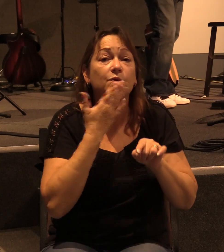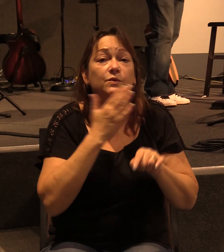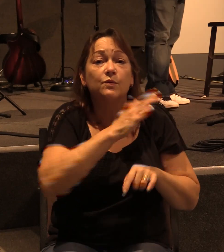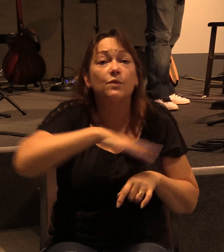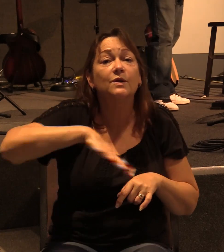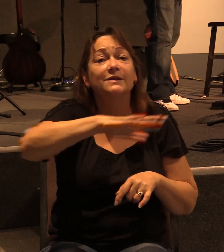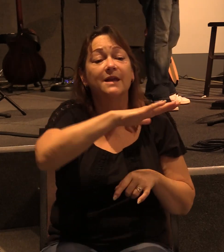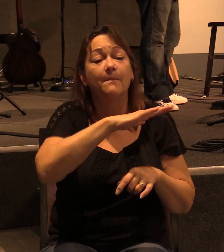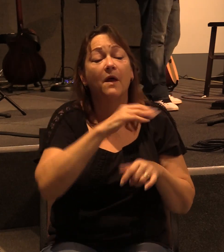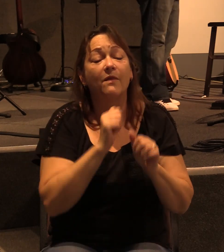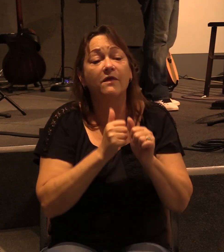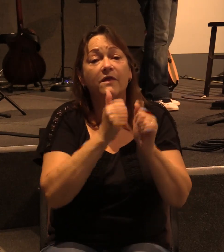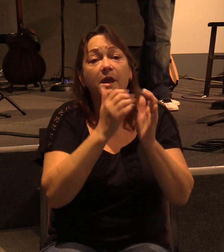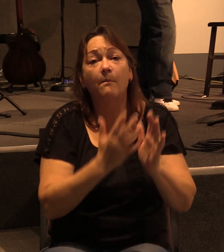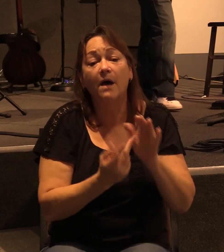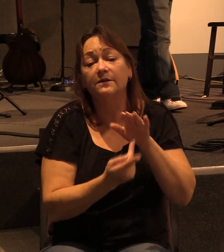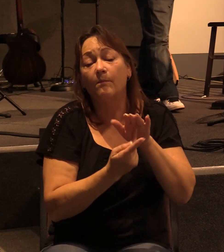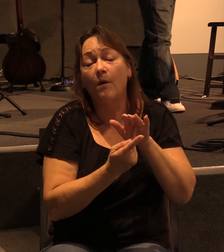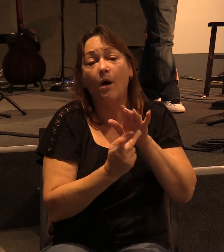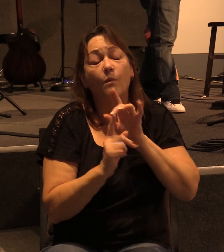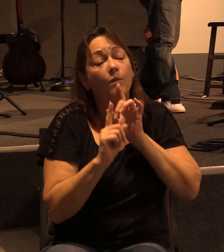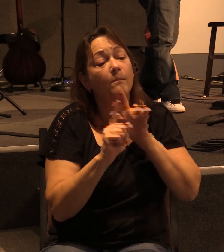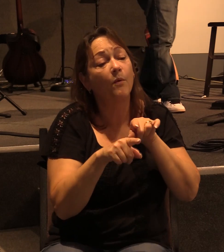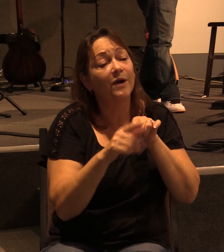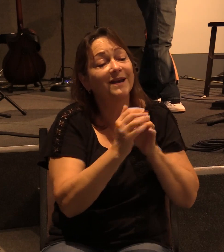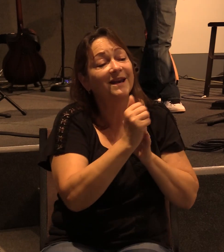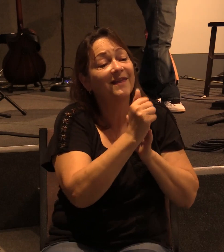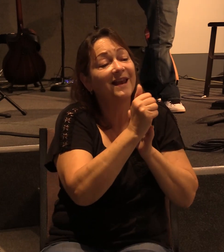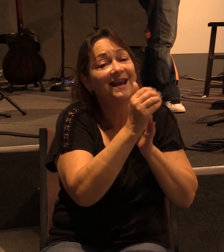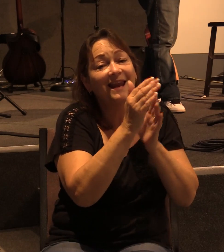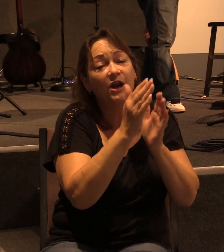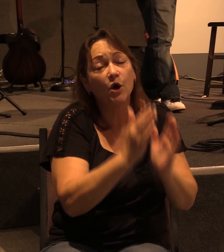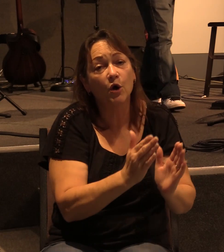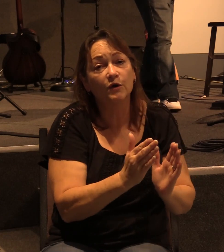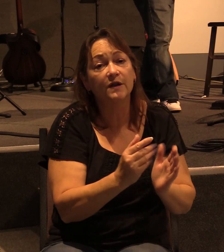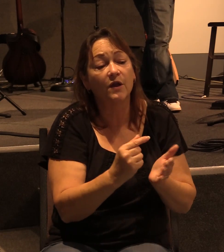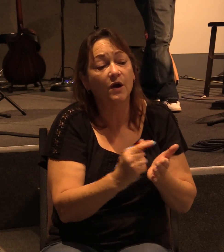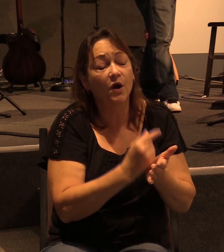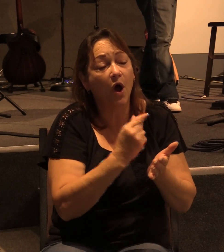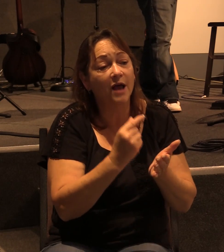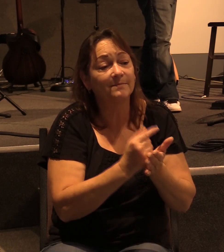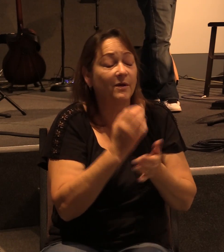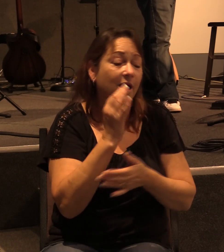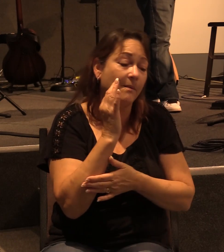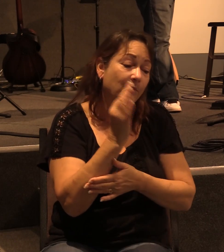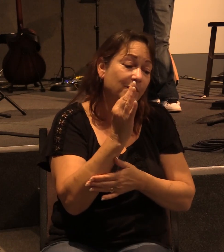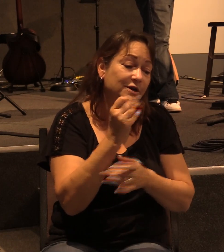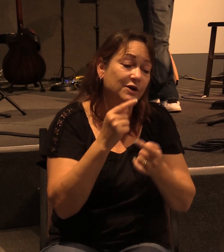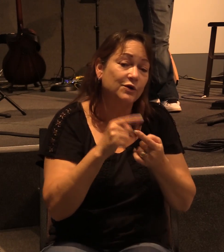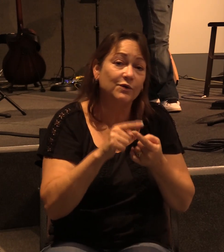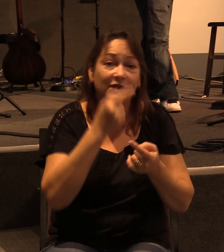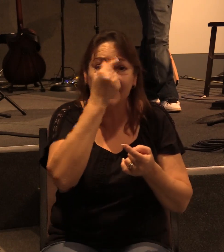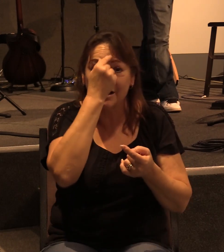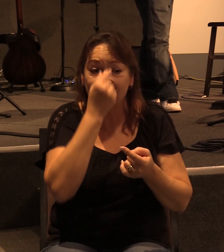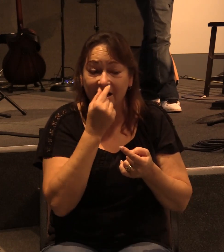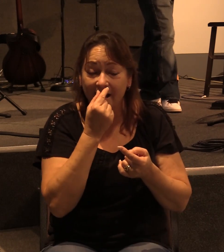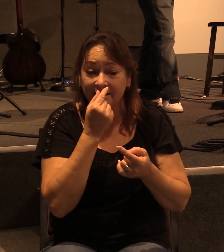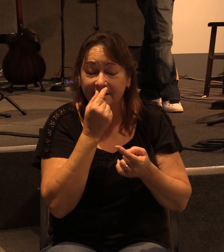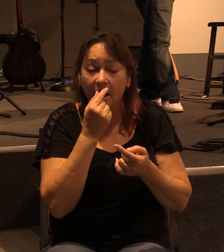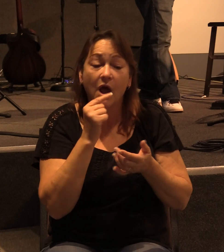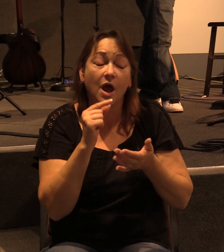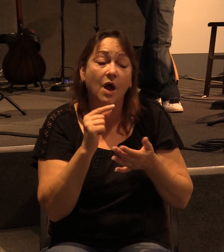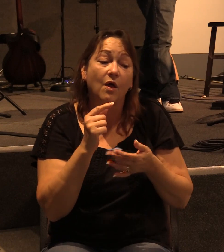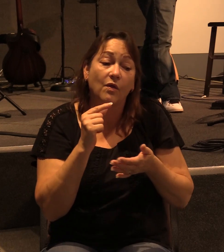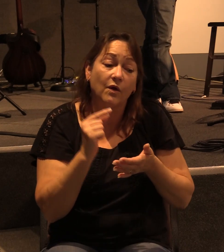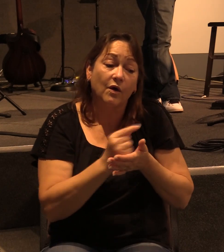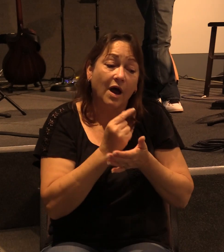Jerusalem that the Apostle Paul reported to the leaders the gospel that he had been preaching to the Gentiles. The